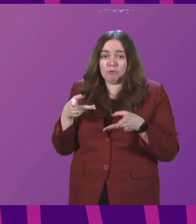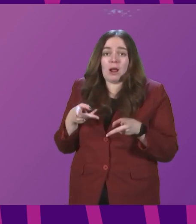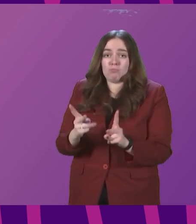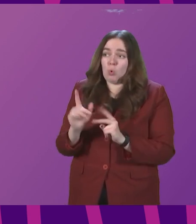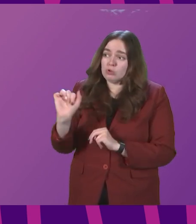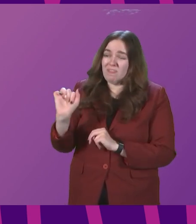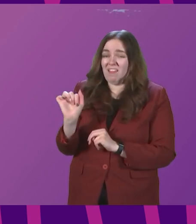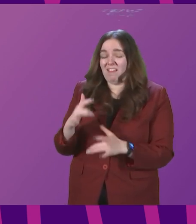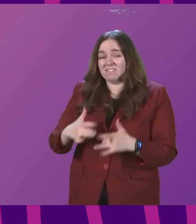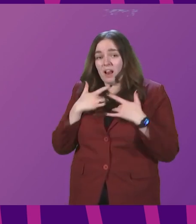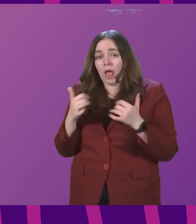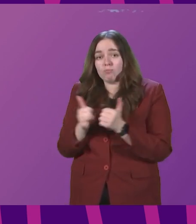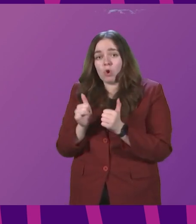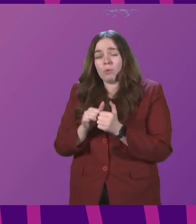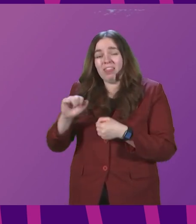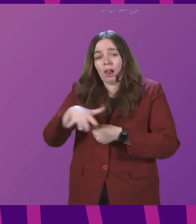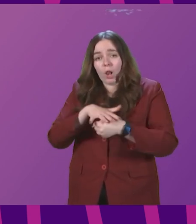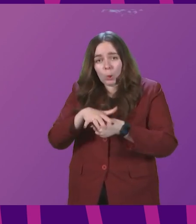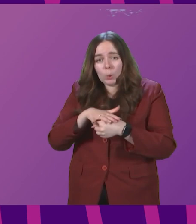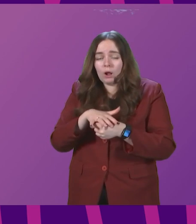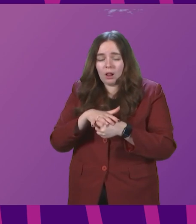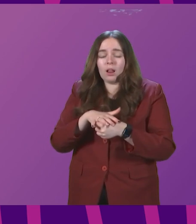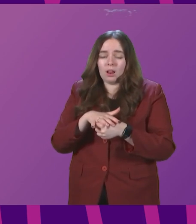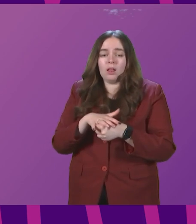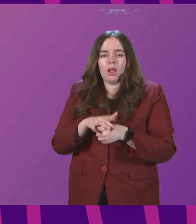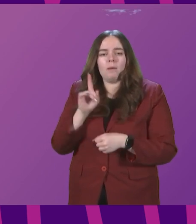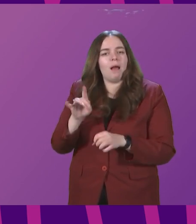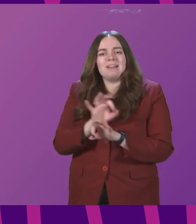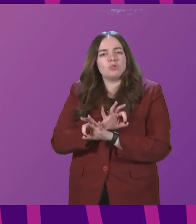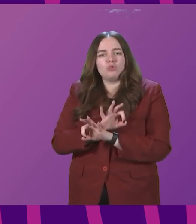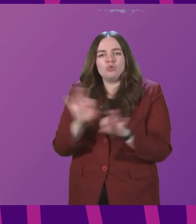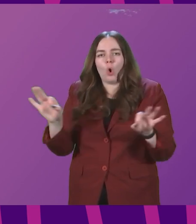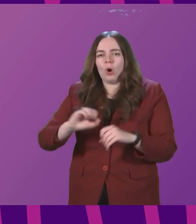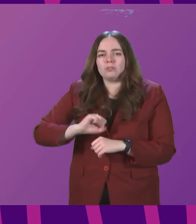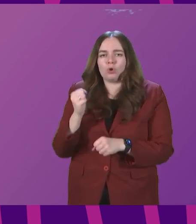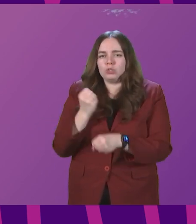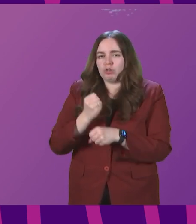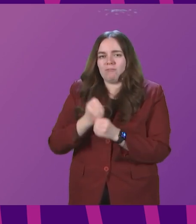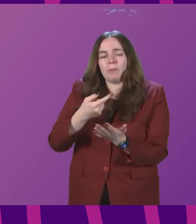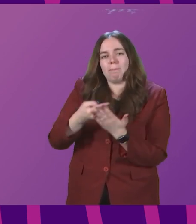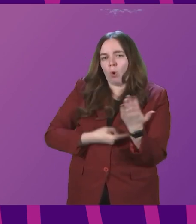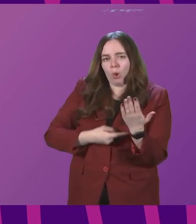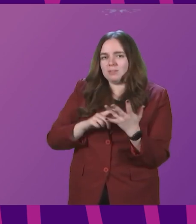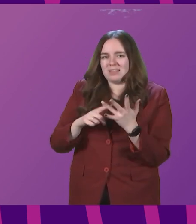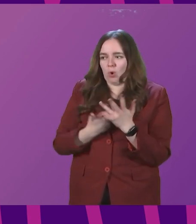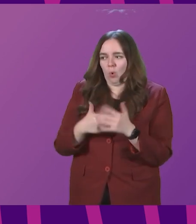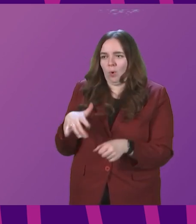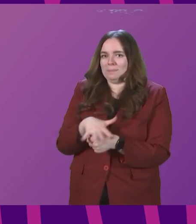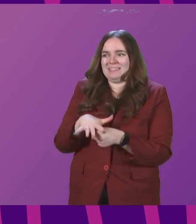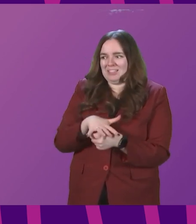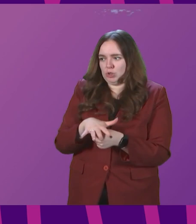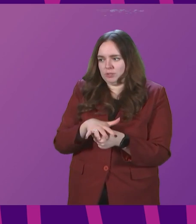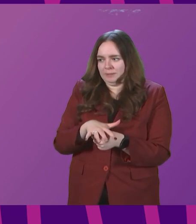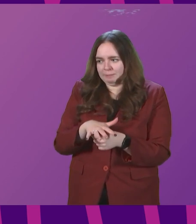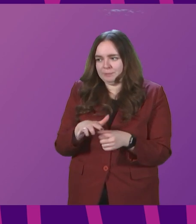they see appropriate in their local circumstances, but it is not a Scottish Government policy or position. In